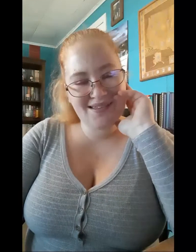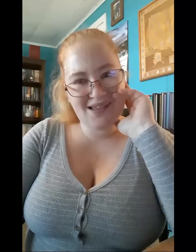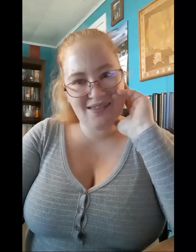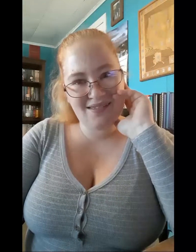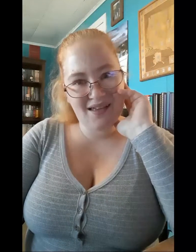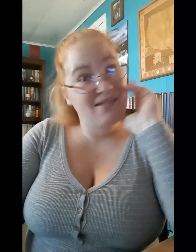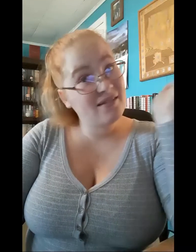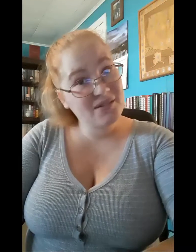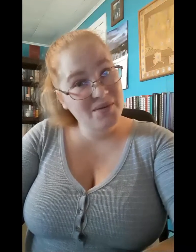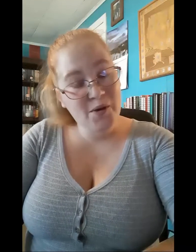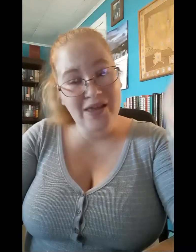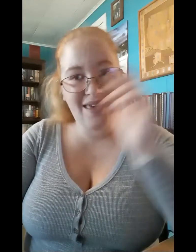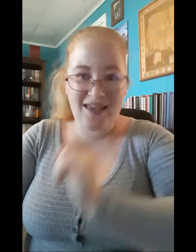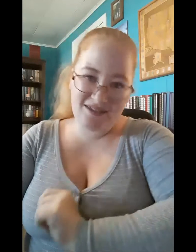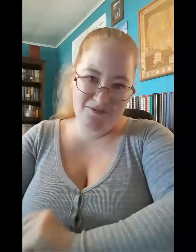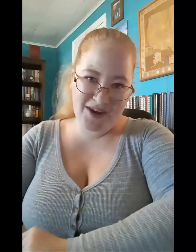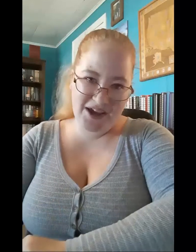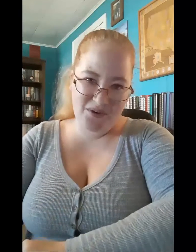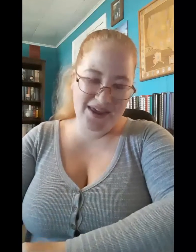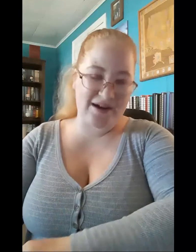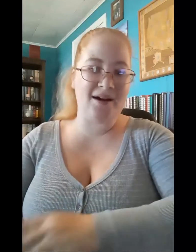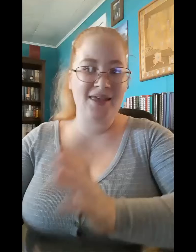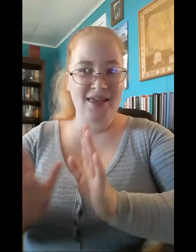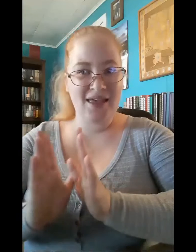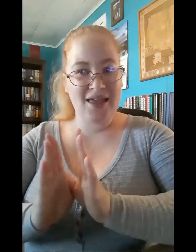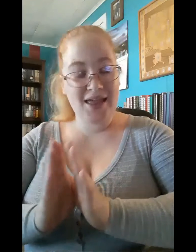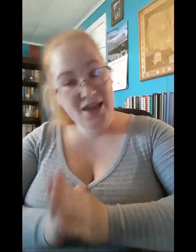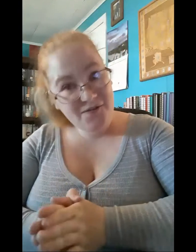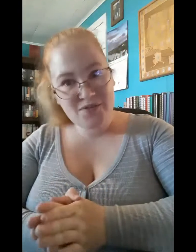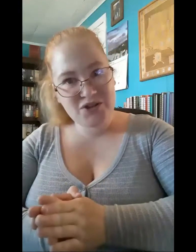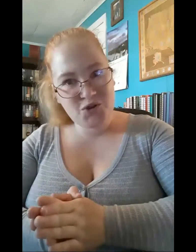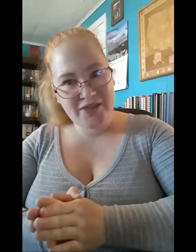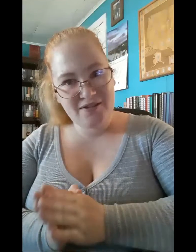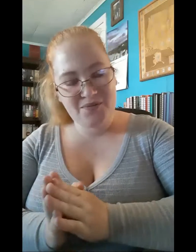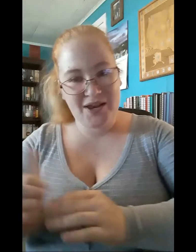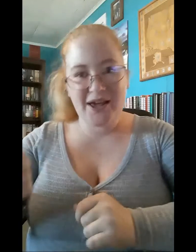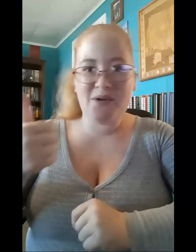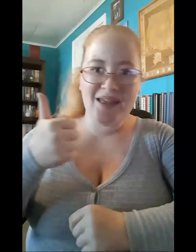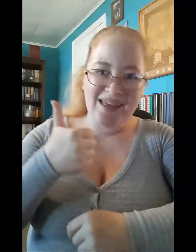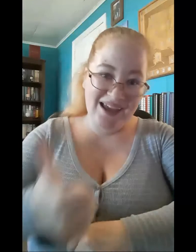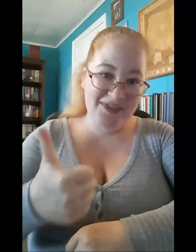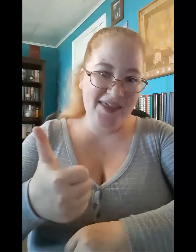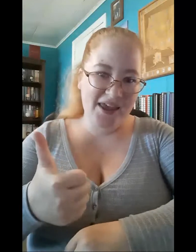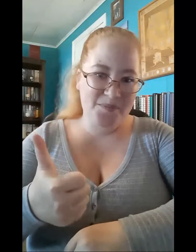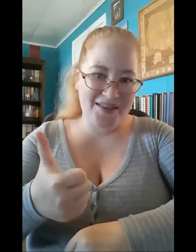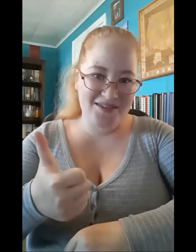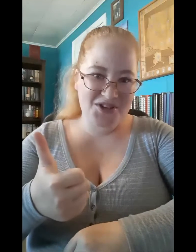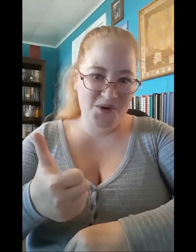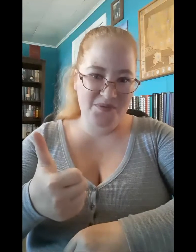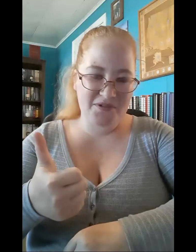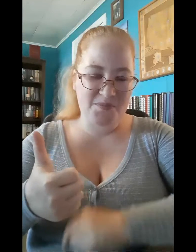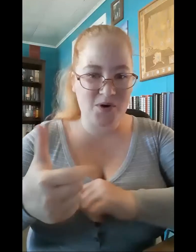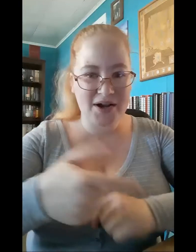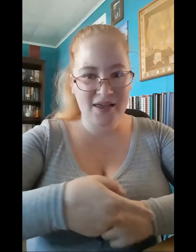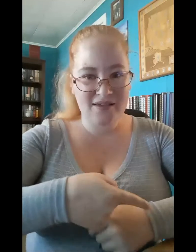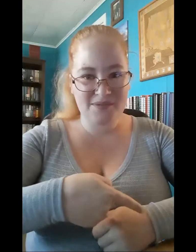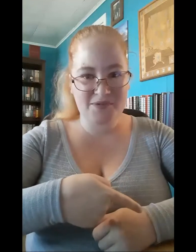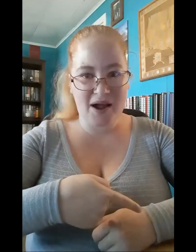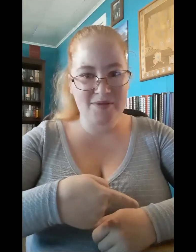sunsets, so I'm going to end the video here. If you enjoyed this video, hit that like button to show some support, subscribe to